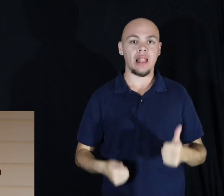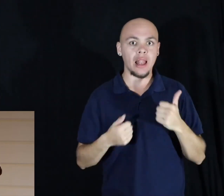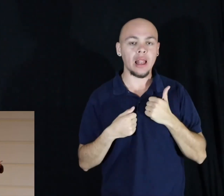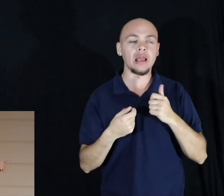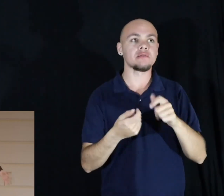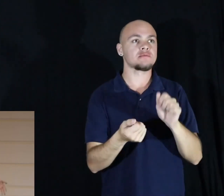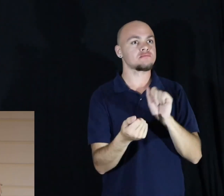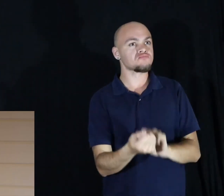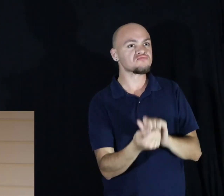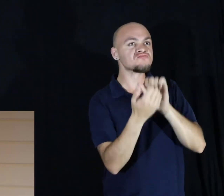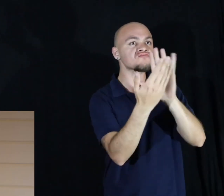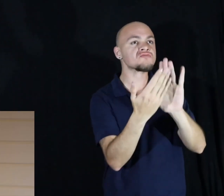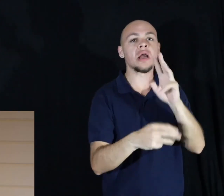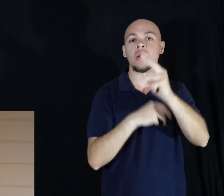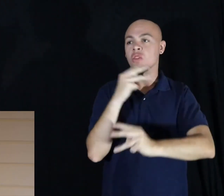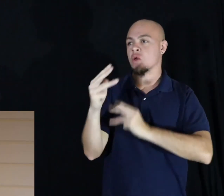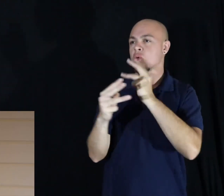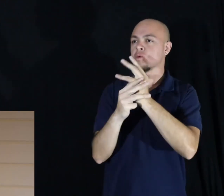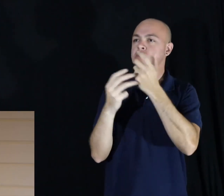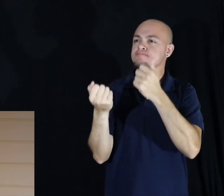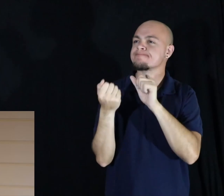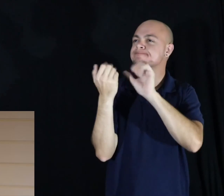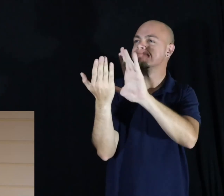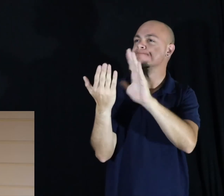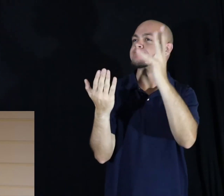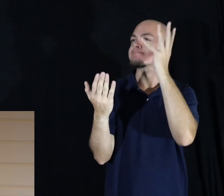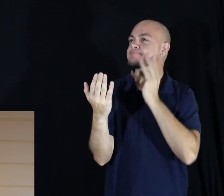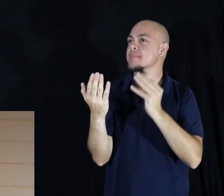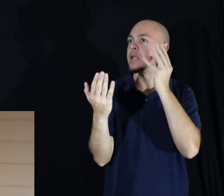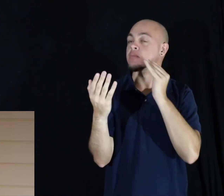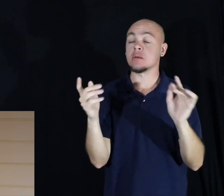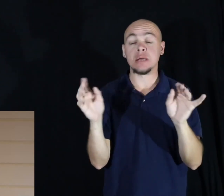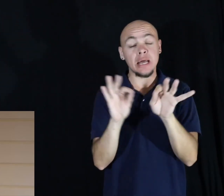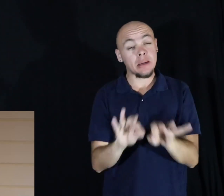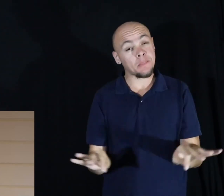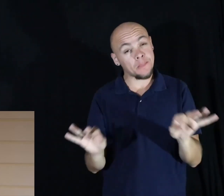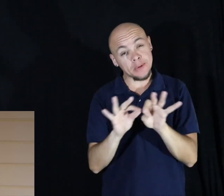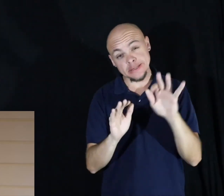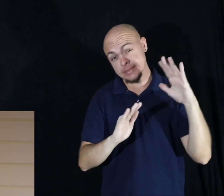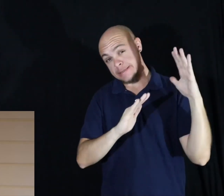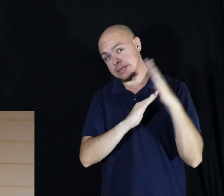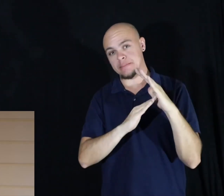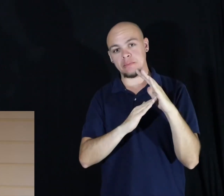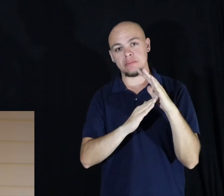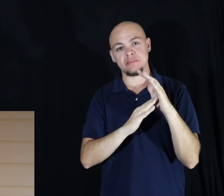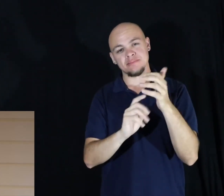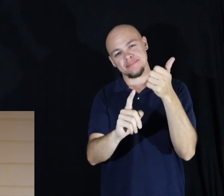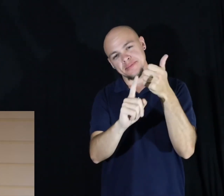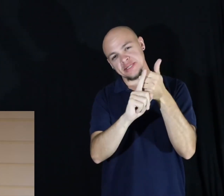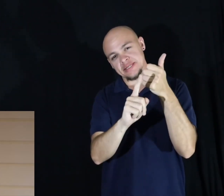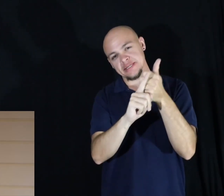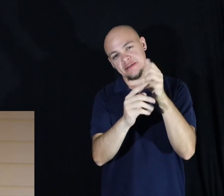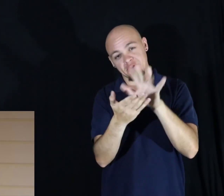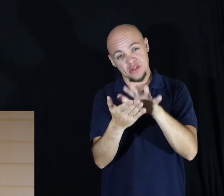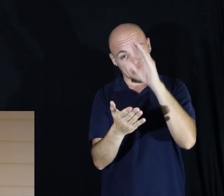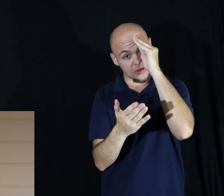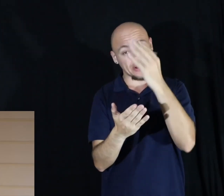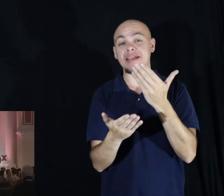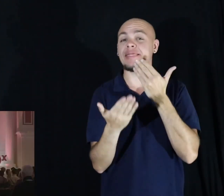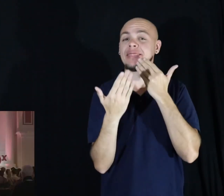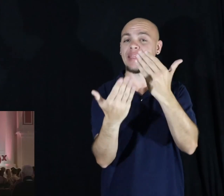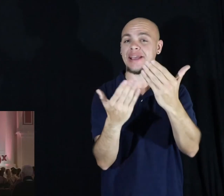Learning about the world through experience. But most vitally, learning about yourself. Thank you.